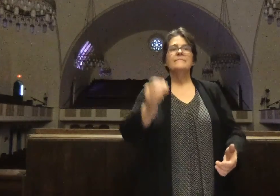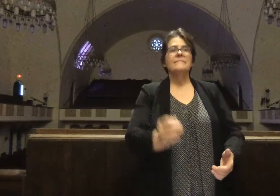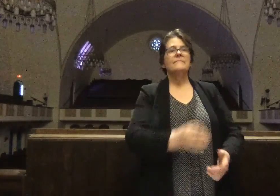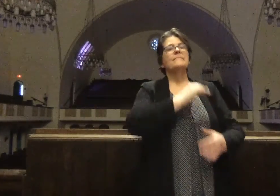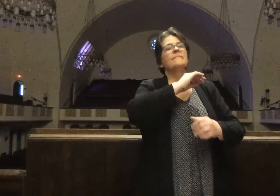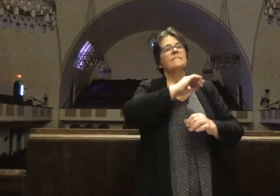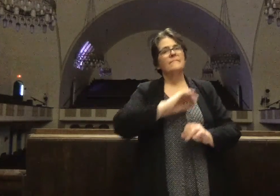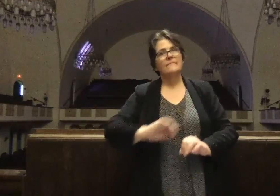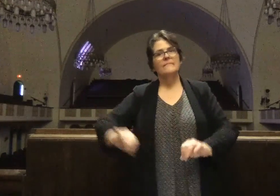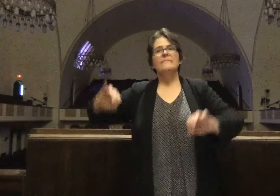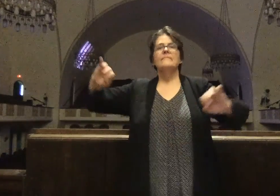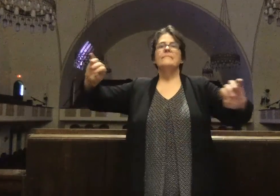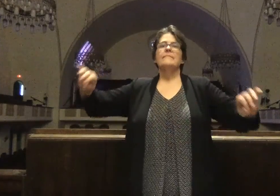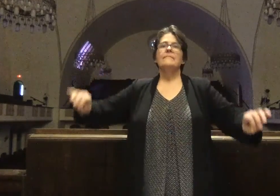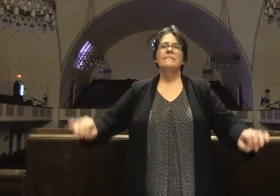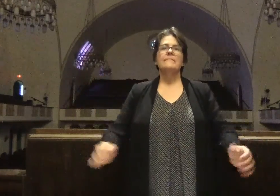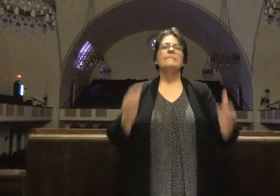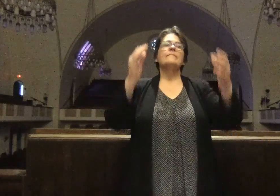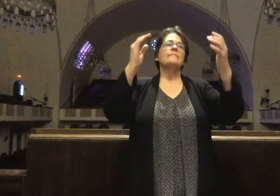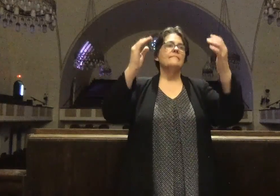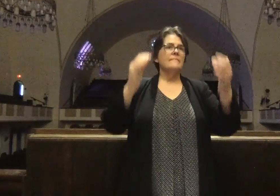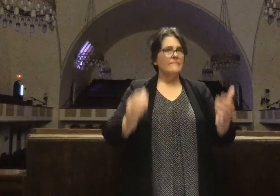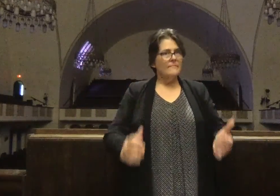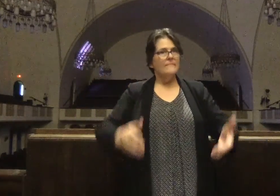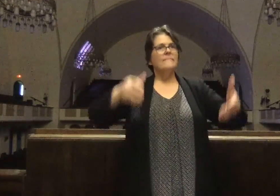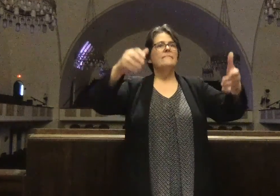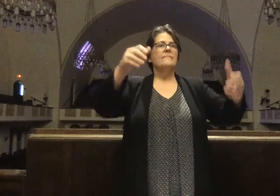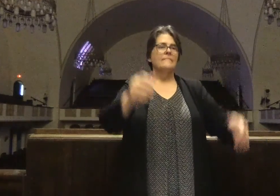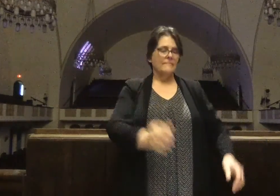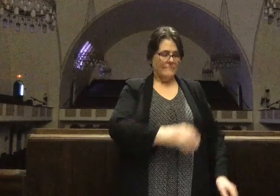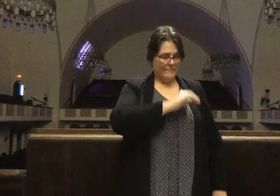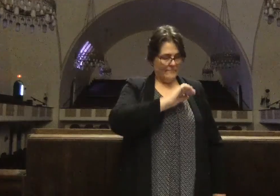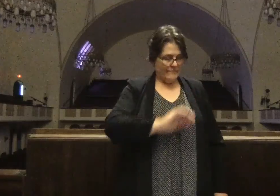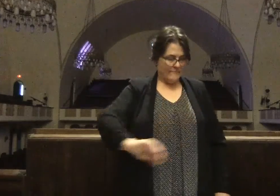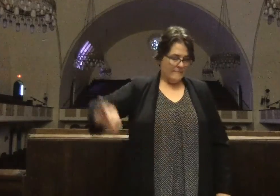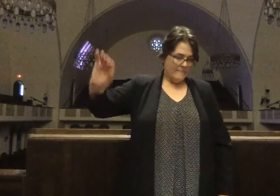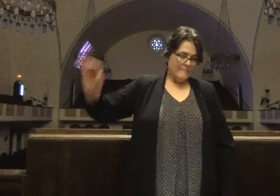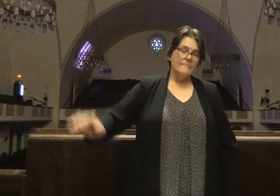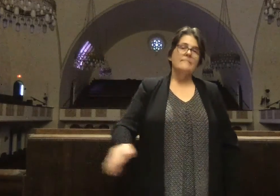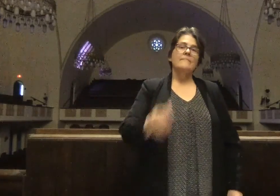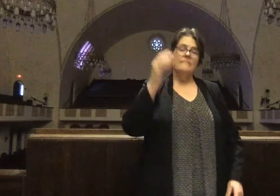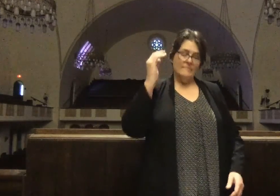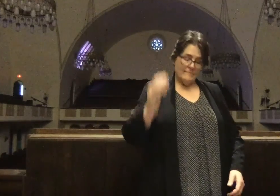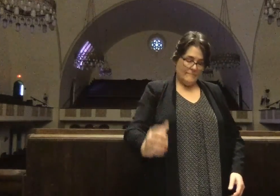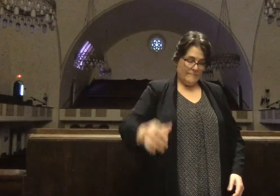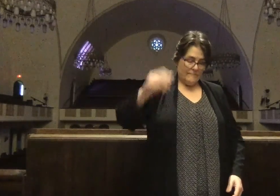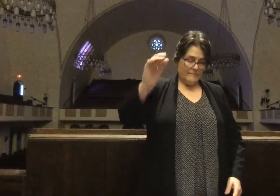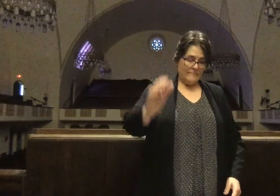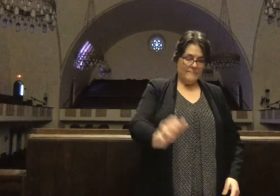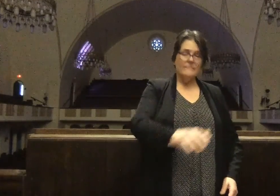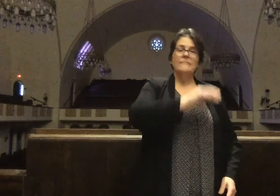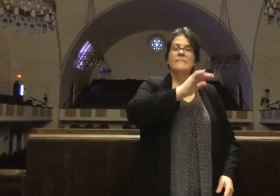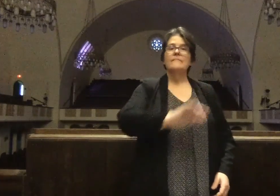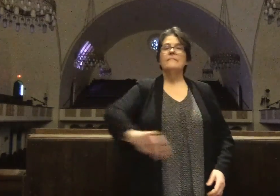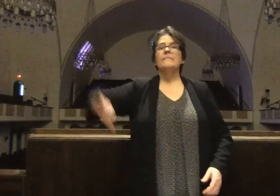We are joined right from birth,